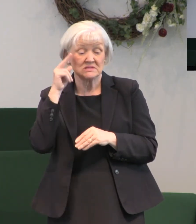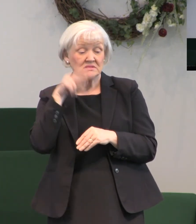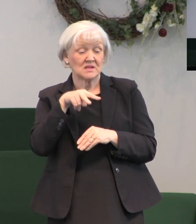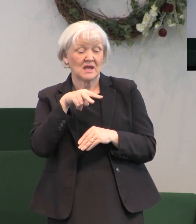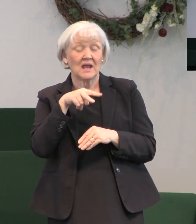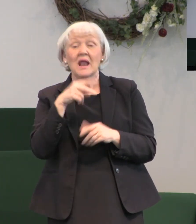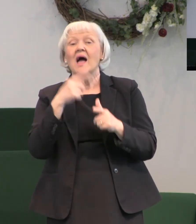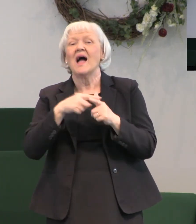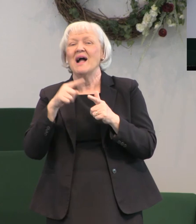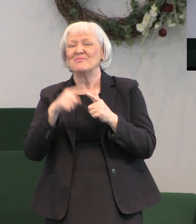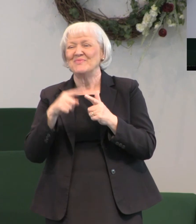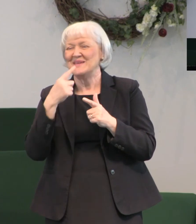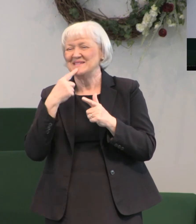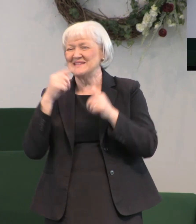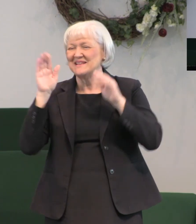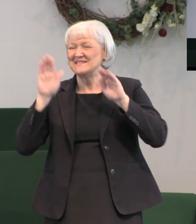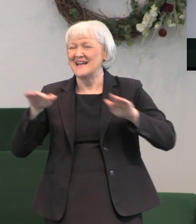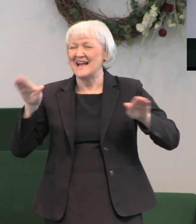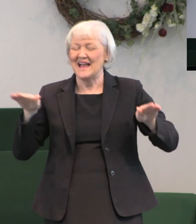scripture says